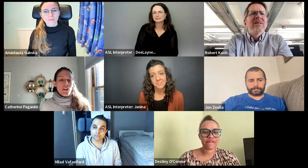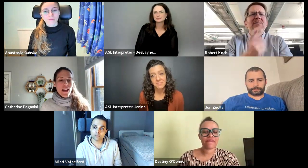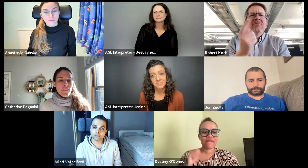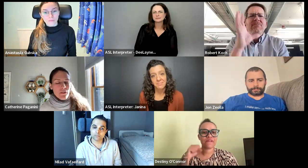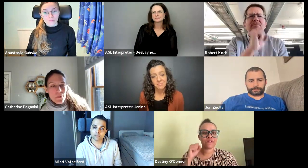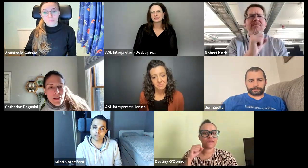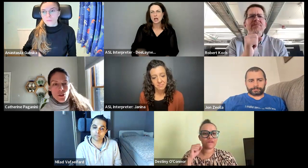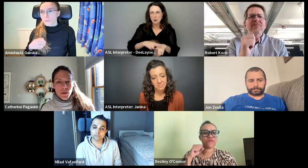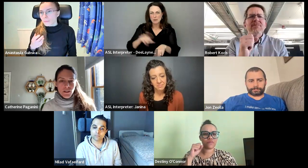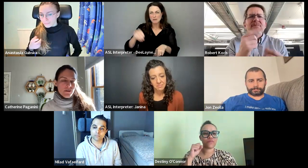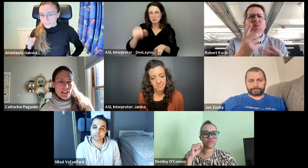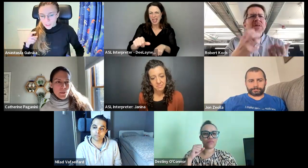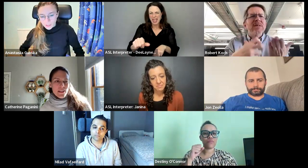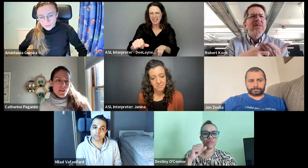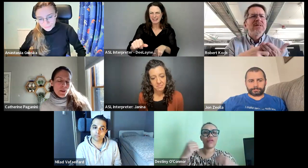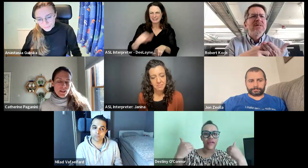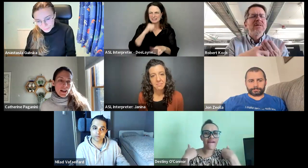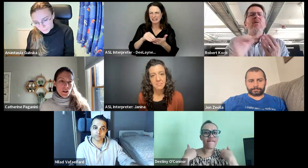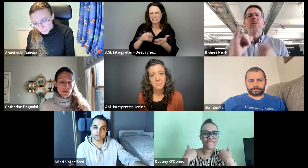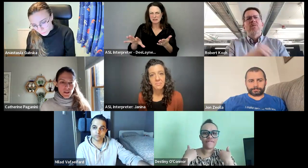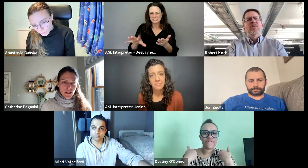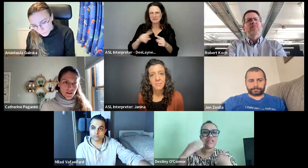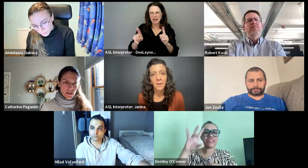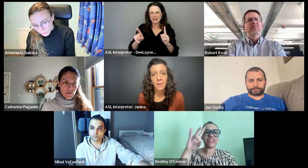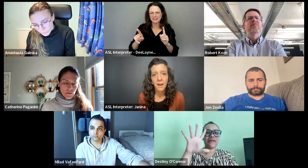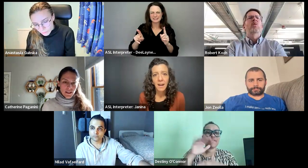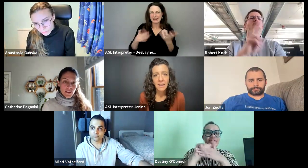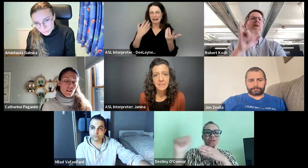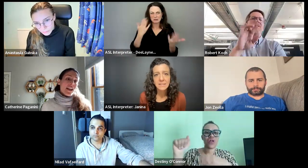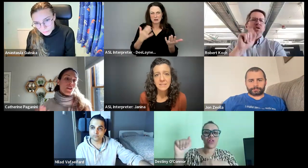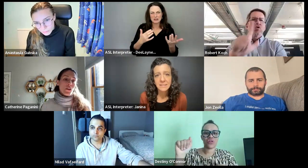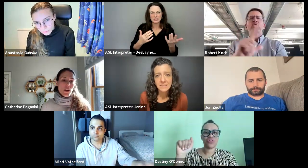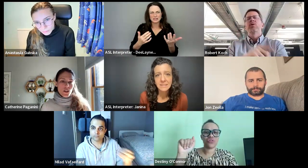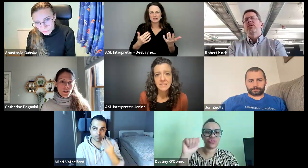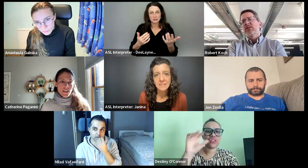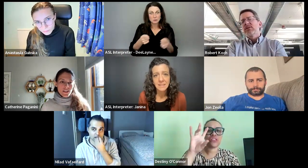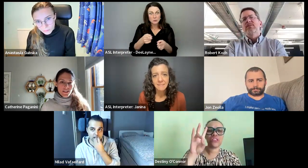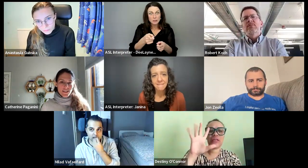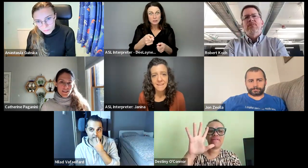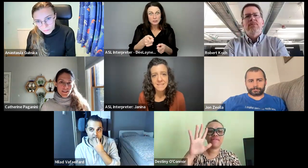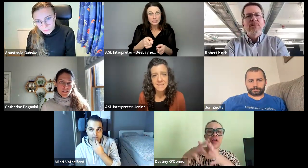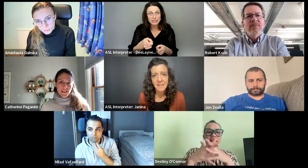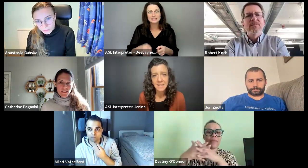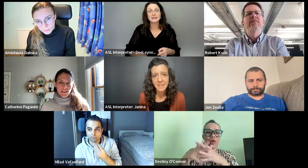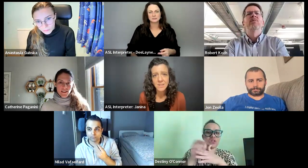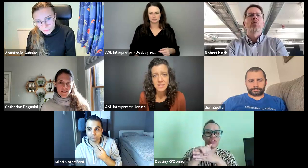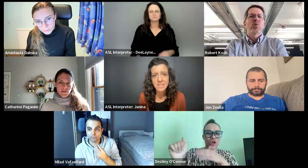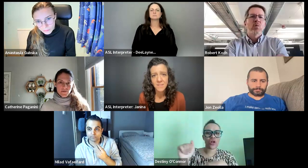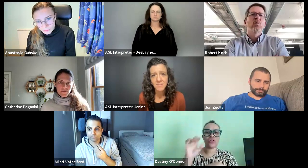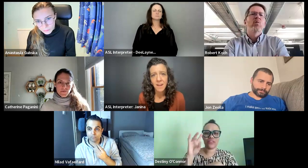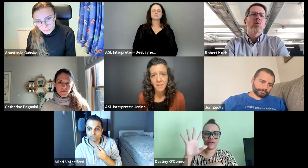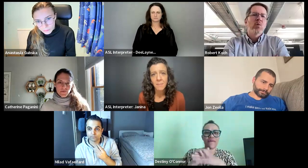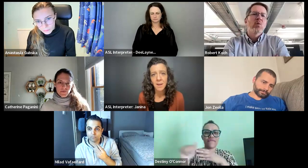normally you have to pay for them. They're not super expensive, but it's, I don't how they, but cause then you could watch. Destiny's